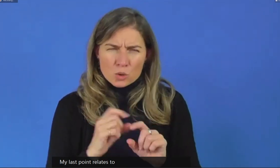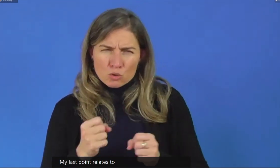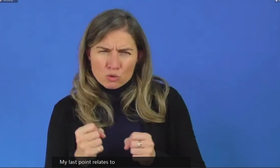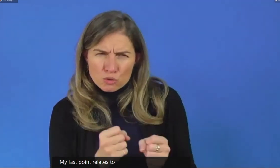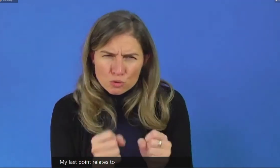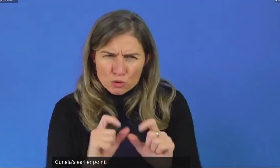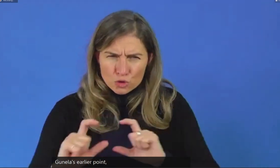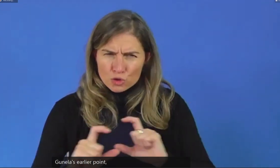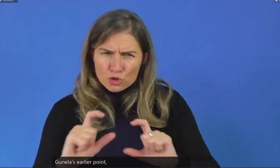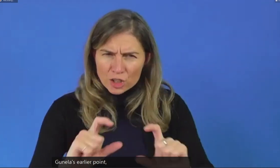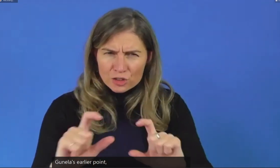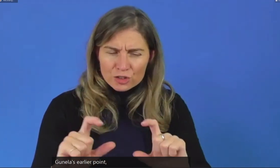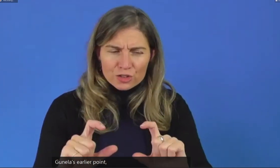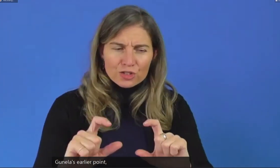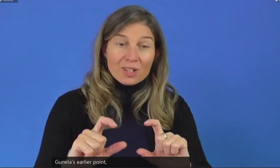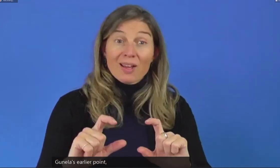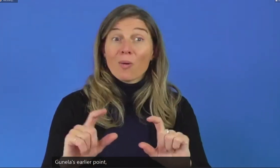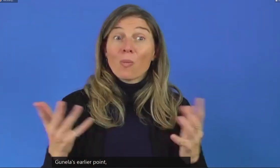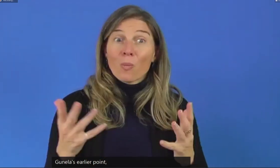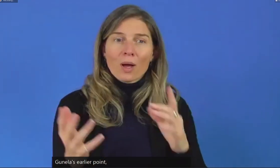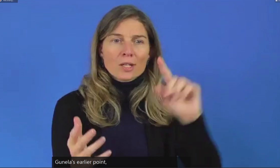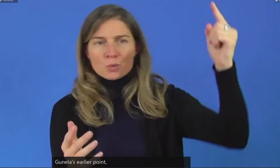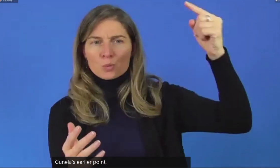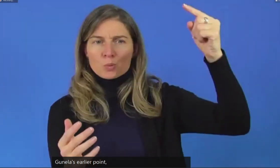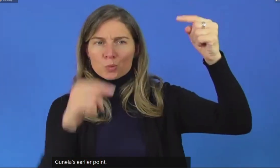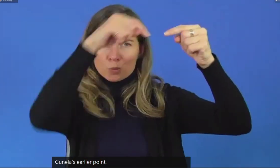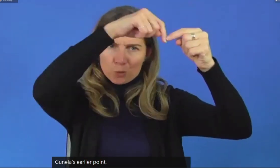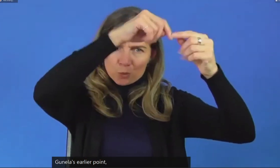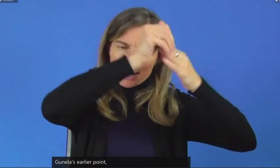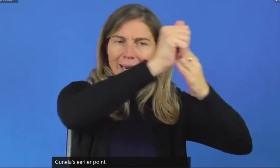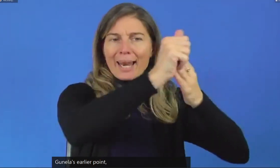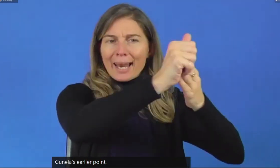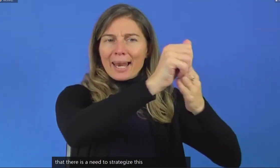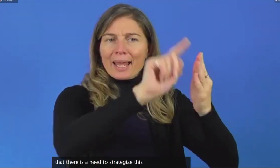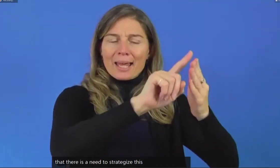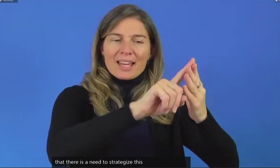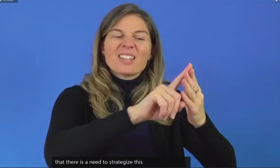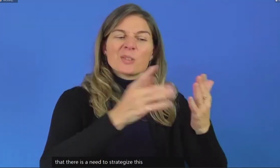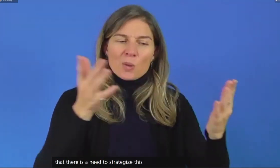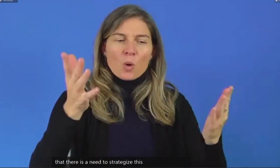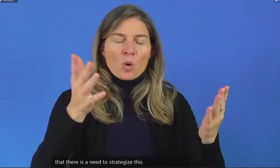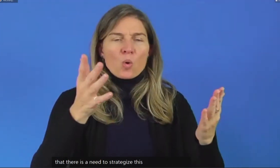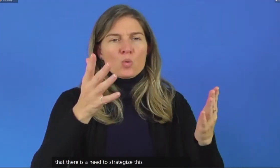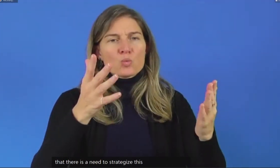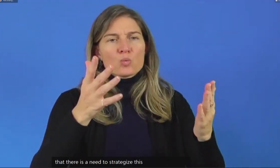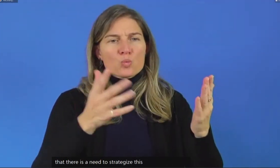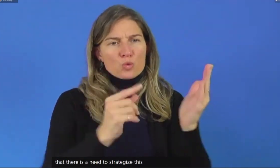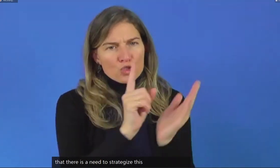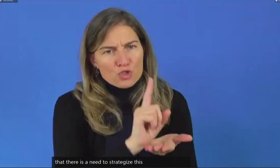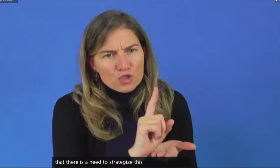from the top leadership level with response to the championing or having a champion